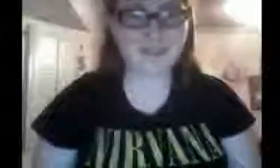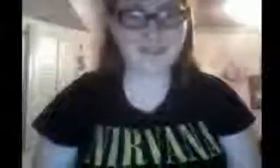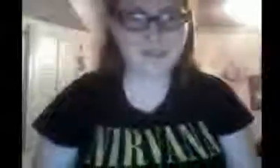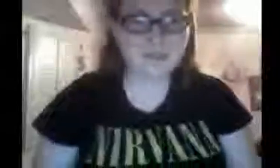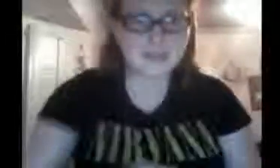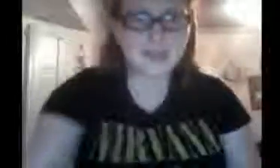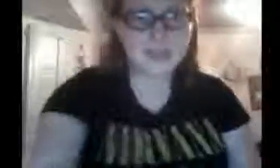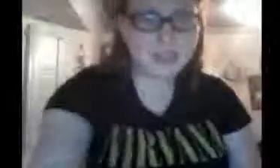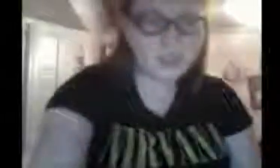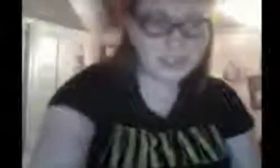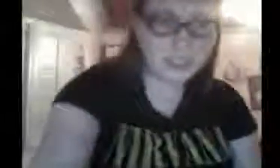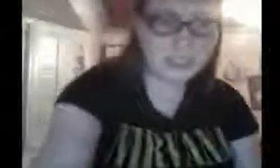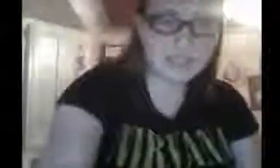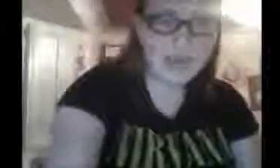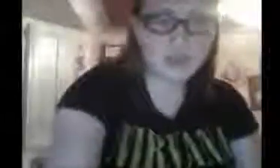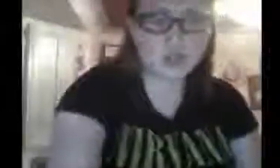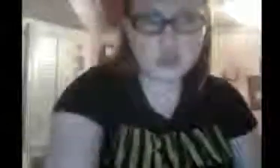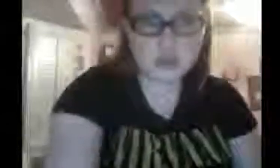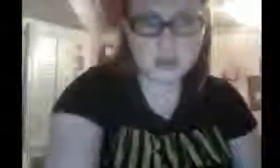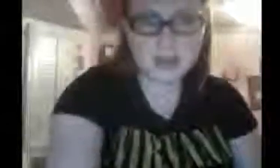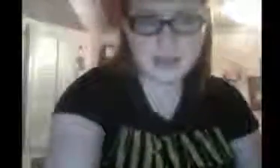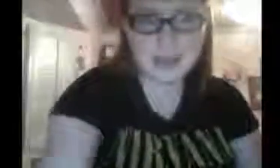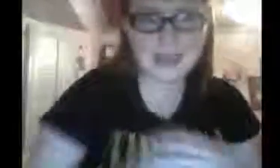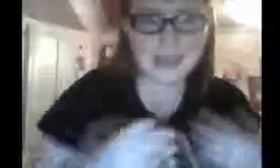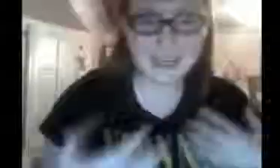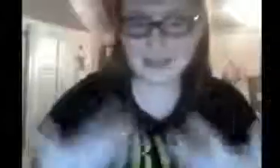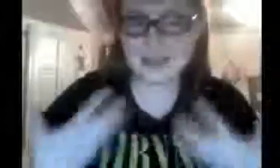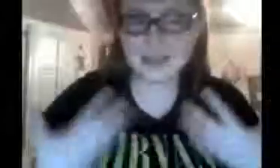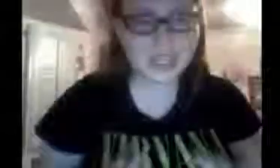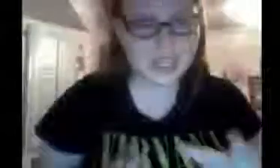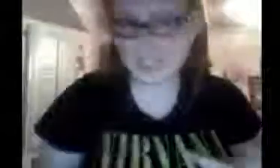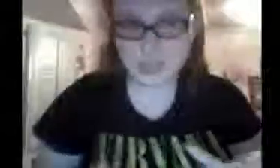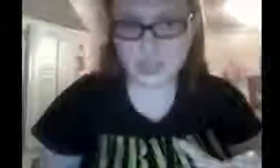the shows are just that good that I think they should continue.